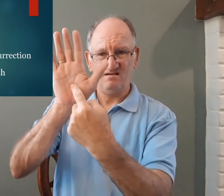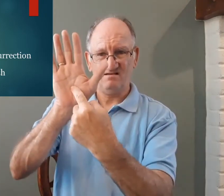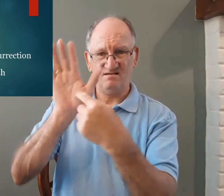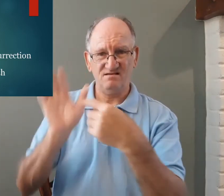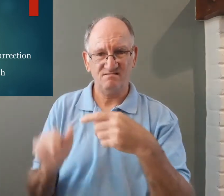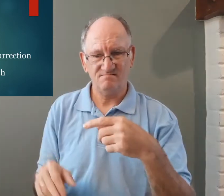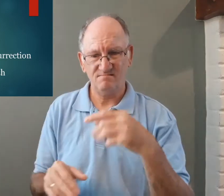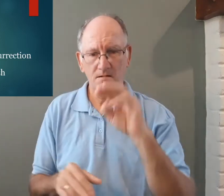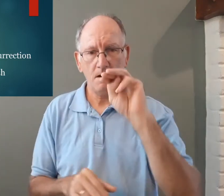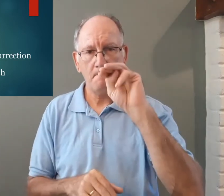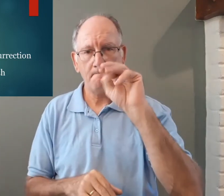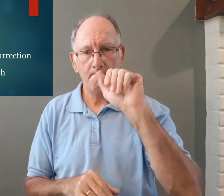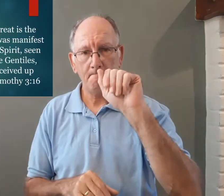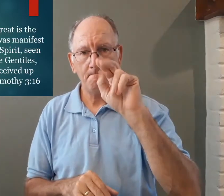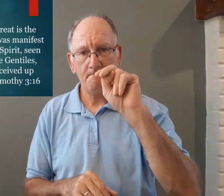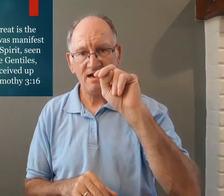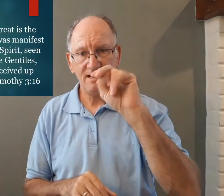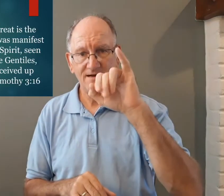that God was manifested